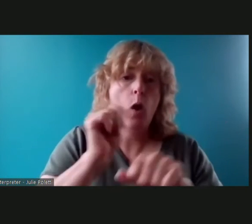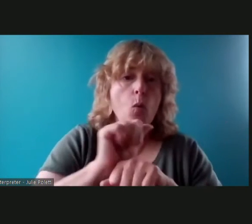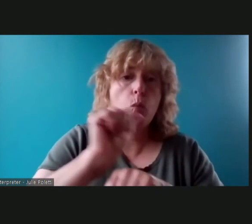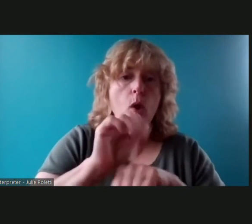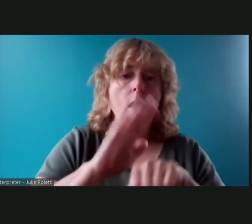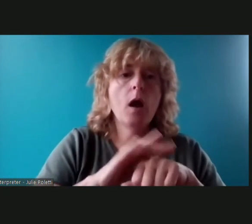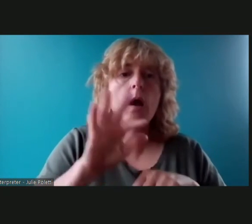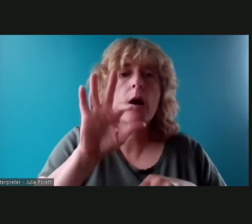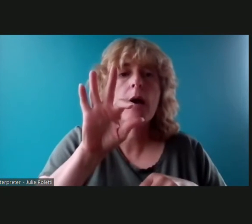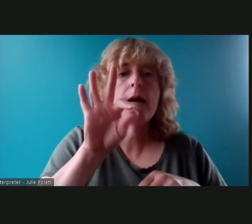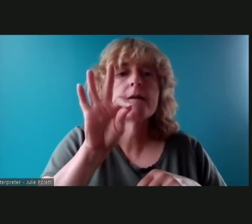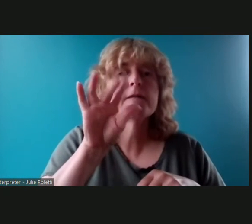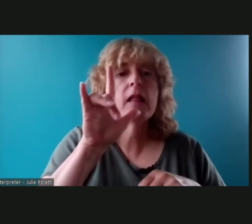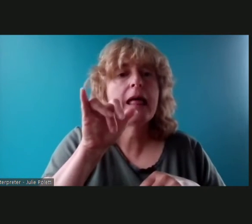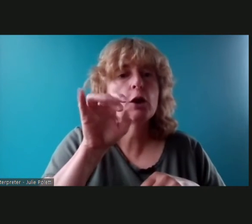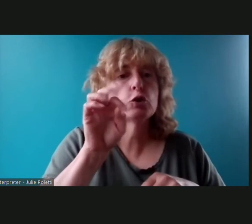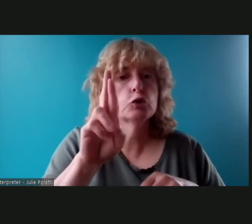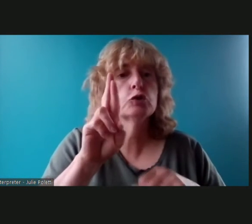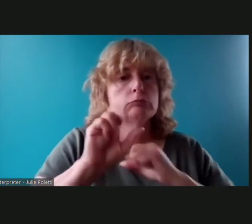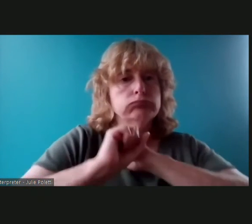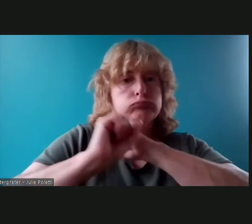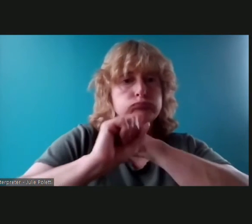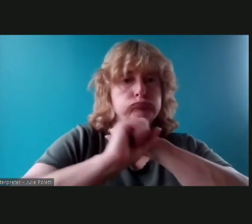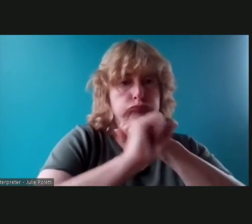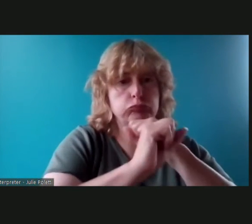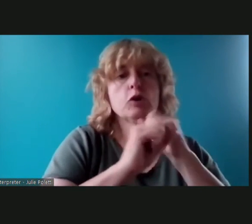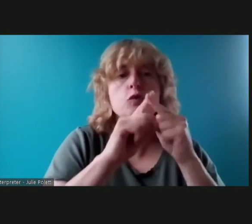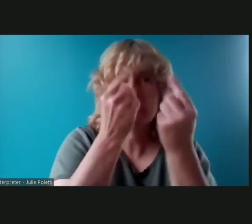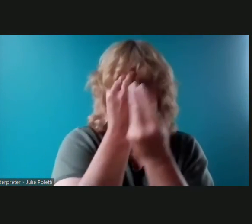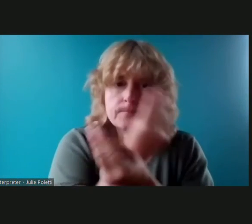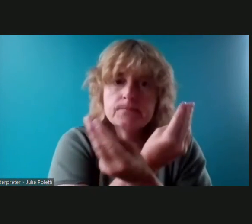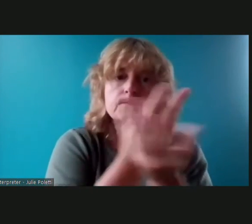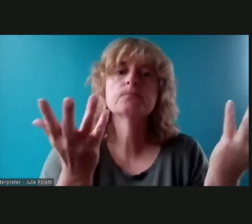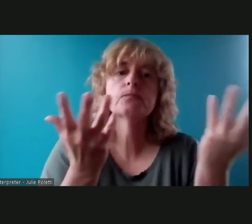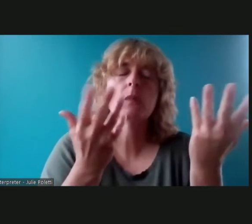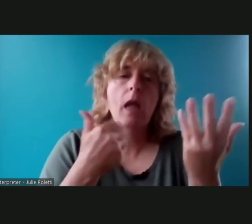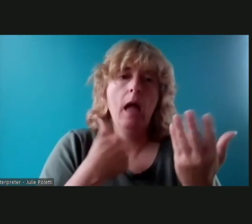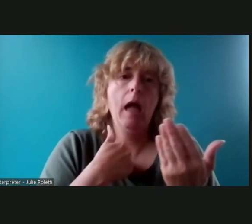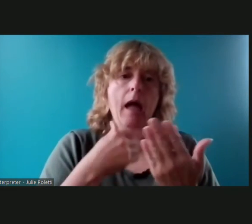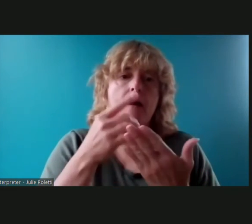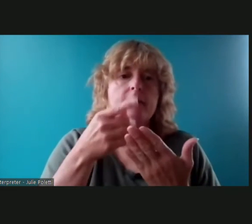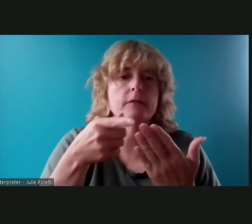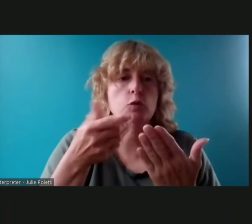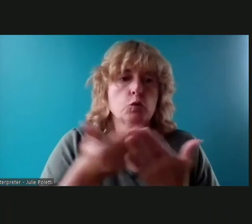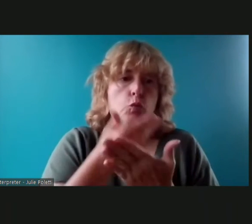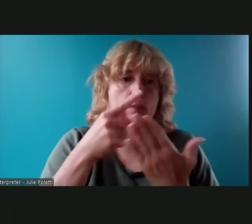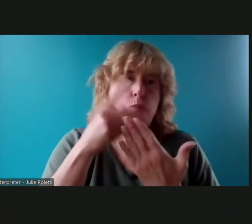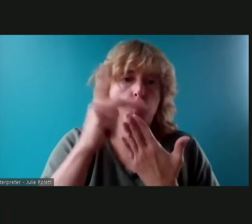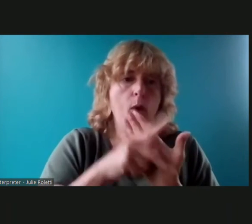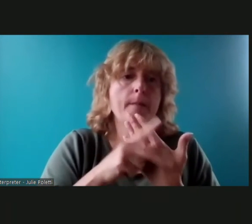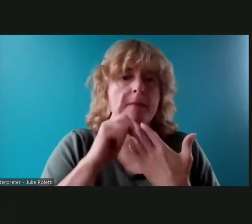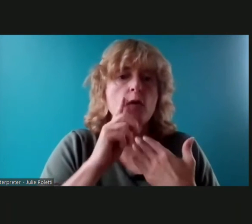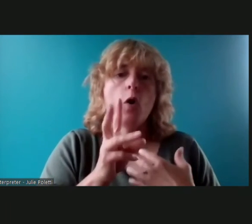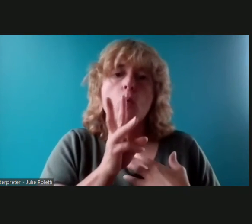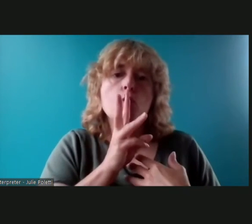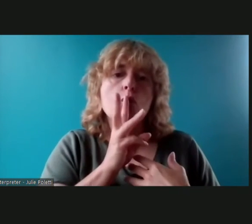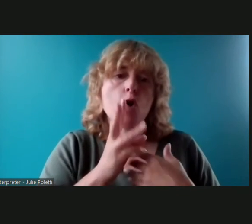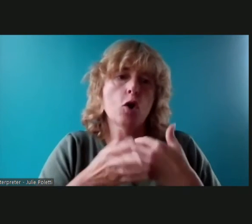with these new new program design changes for the water residential assistance program um